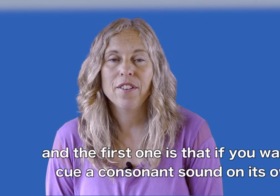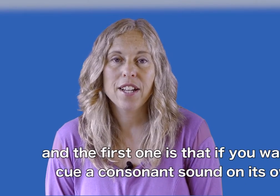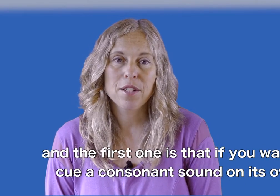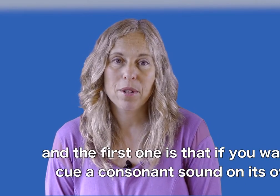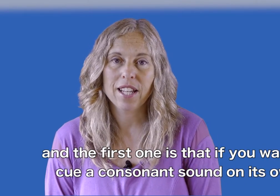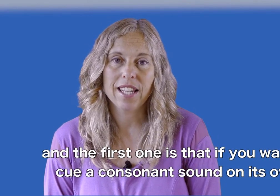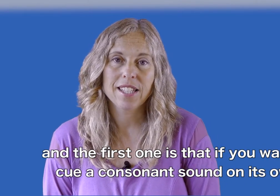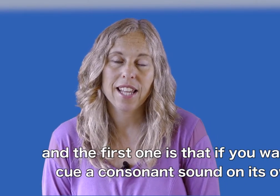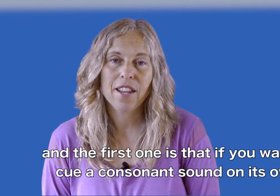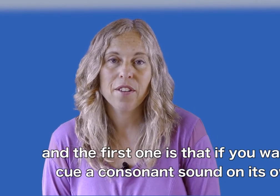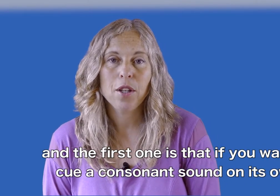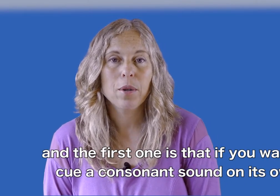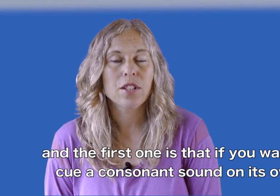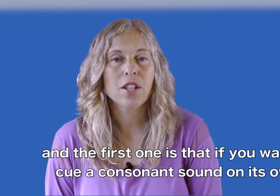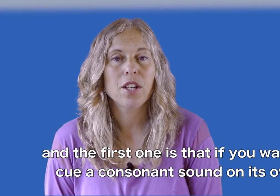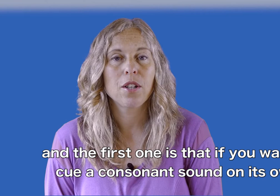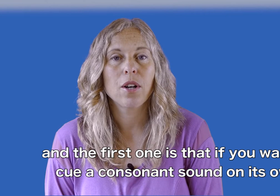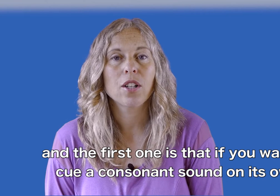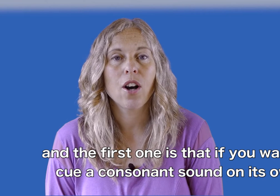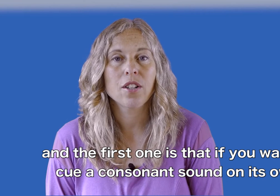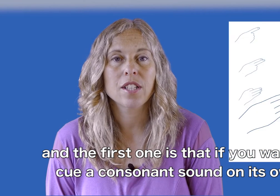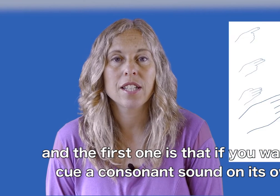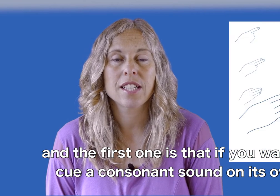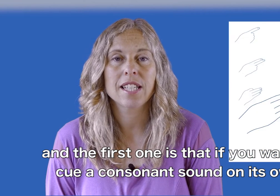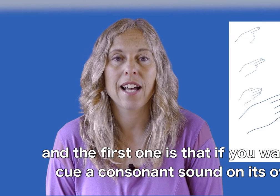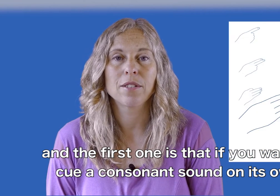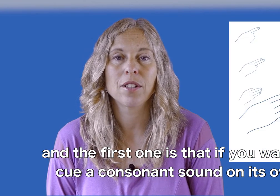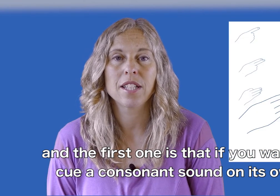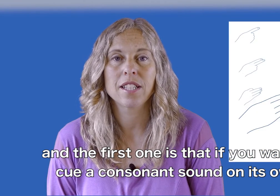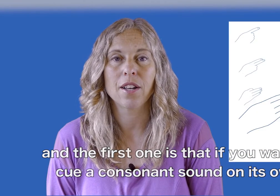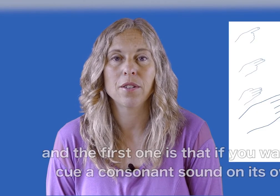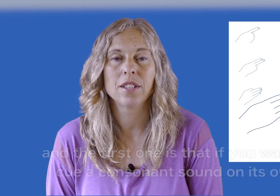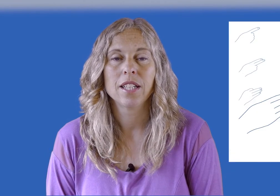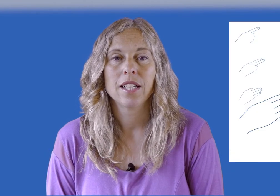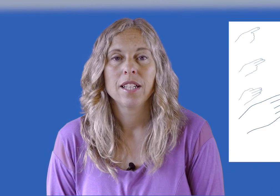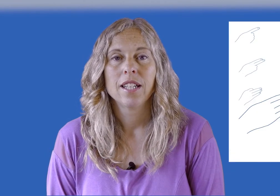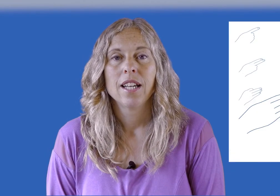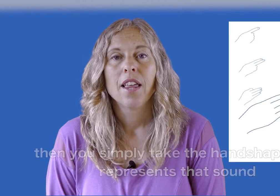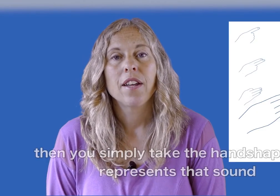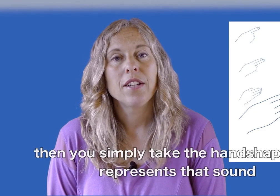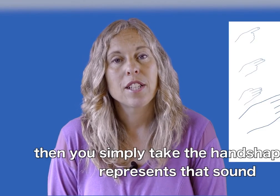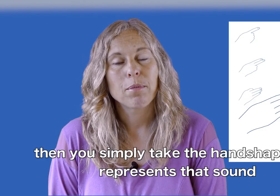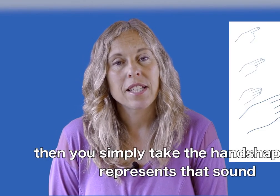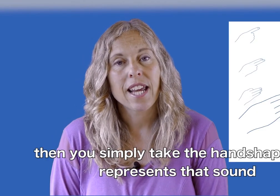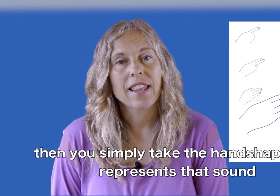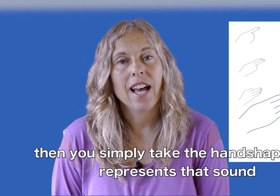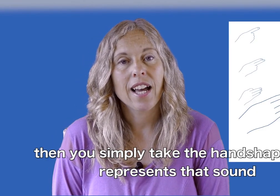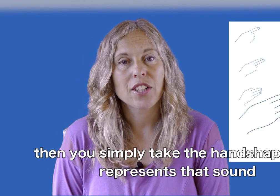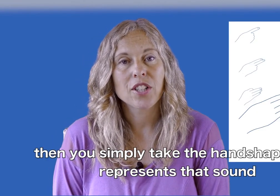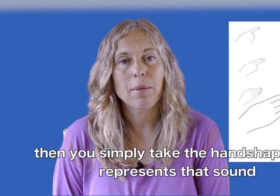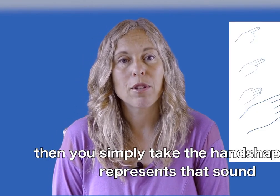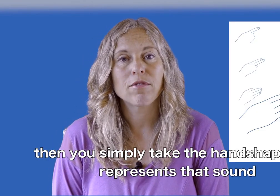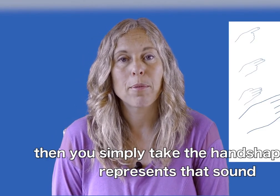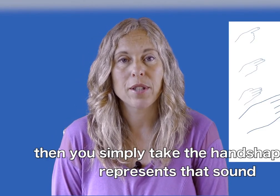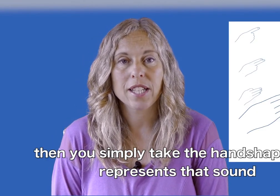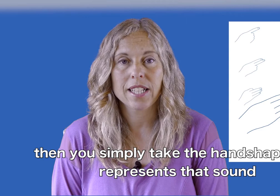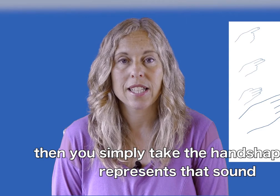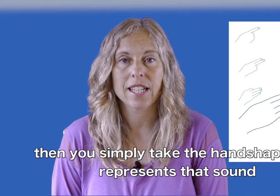first one is that if you want to cue a consonant sound on its own, then you simply take the handshape that represents that